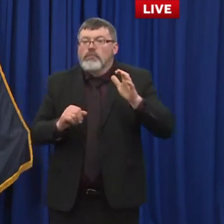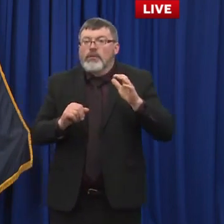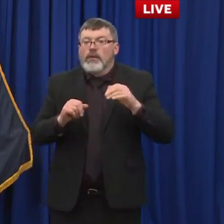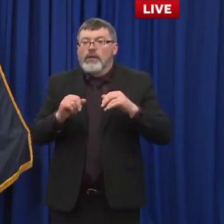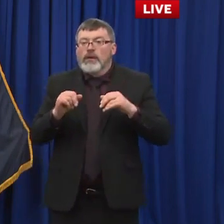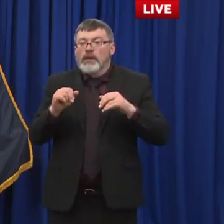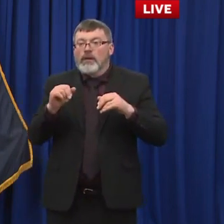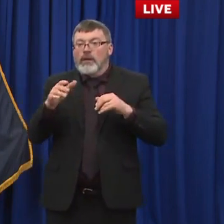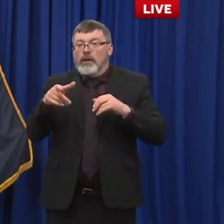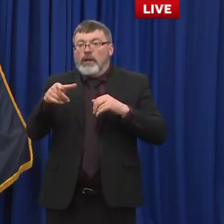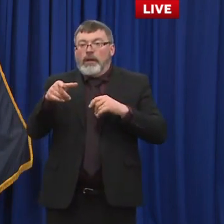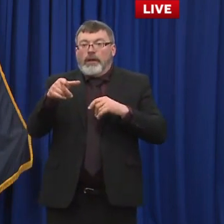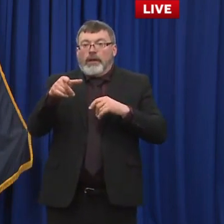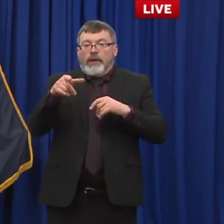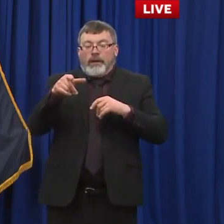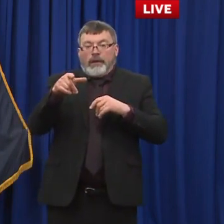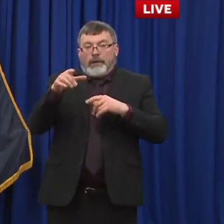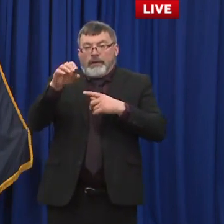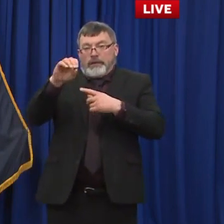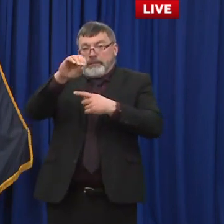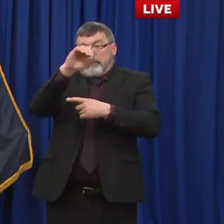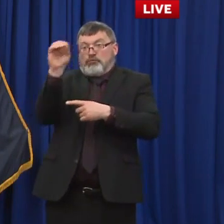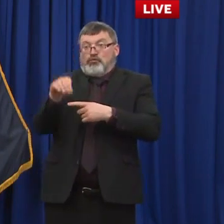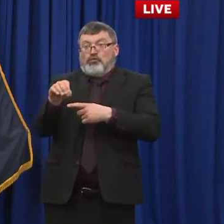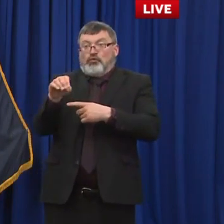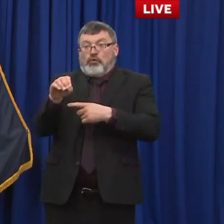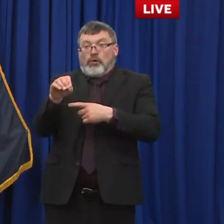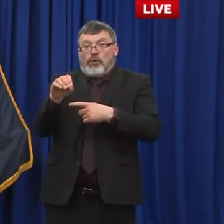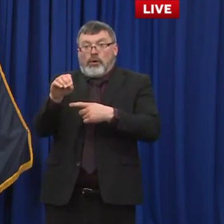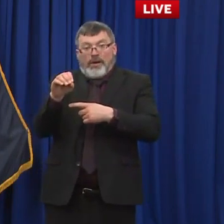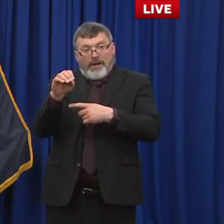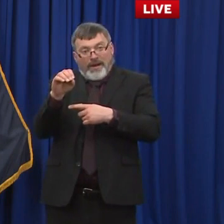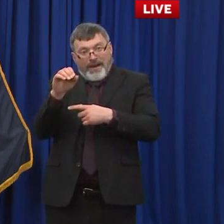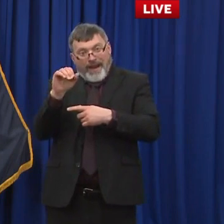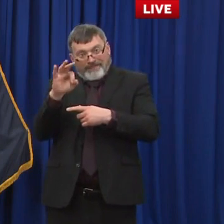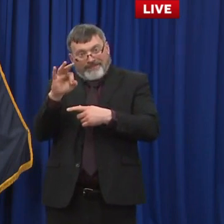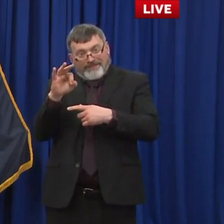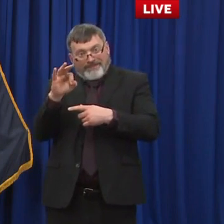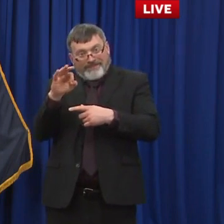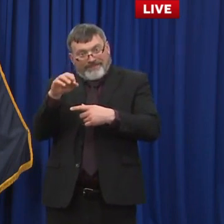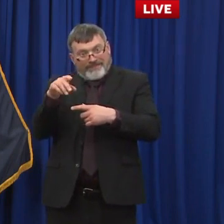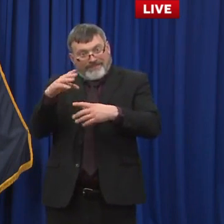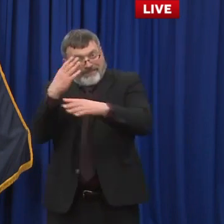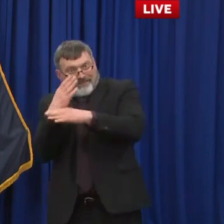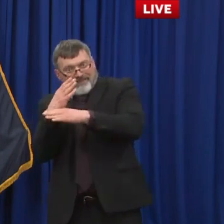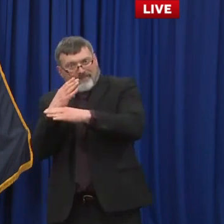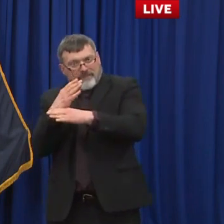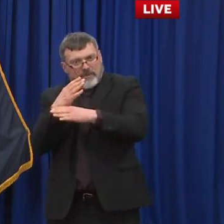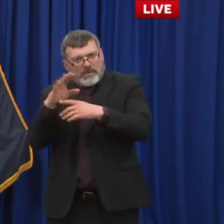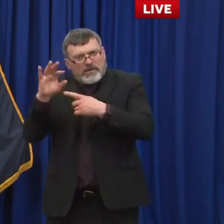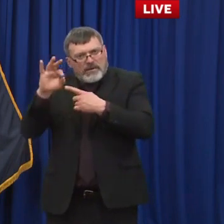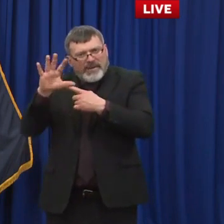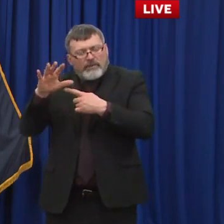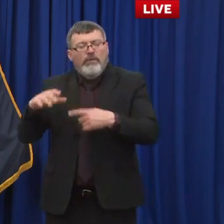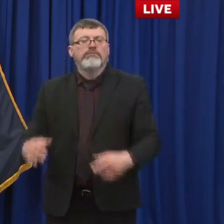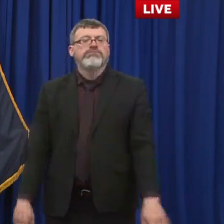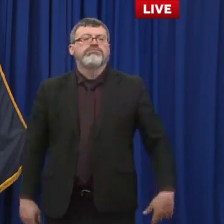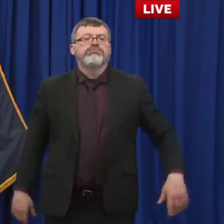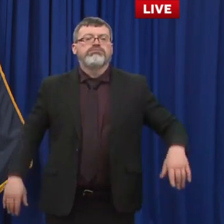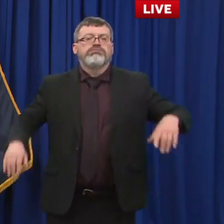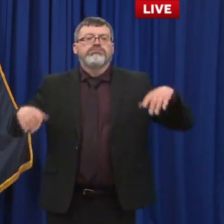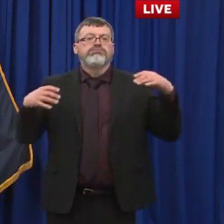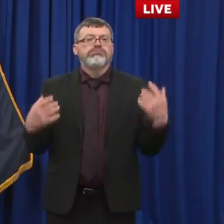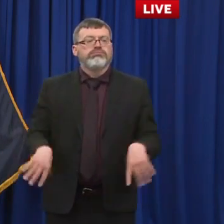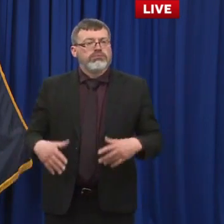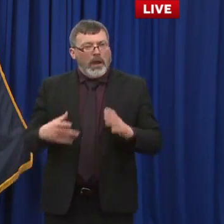plus percent in terms of protecting against fatality and the most severe symptoms of hospitalization so folks getting COVID